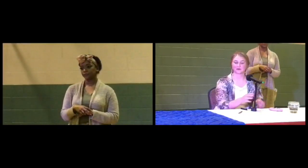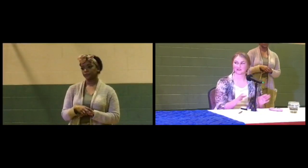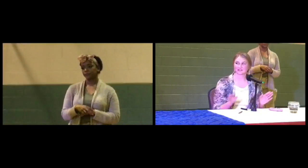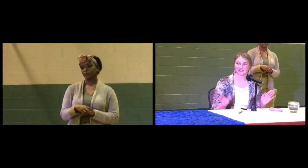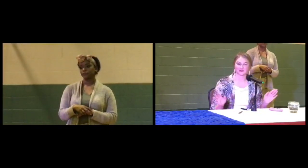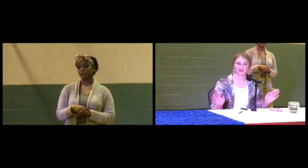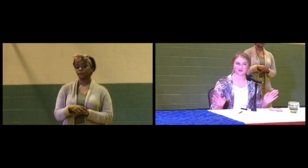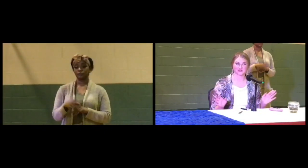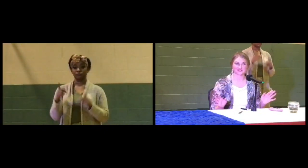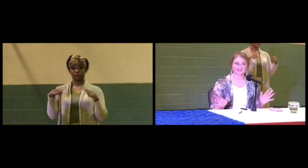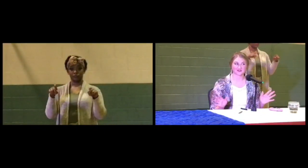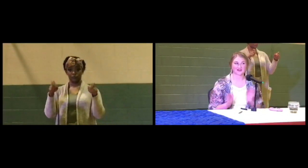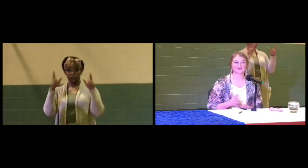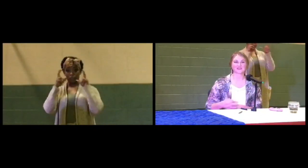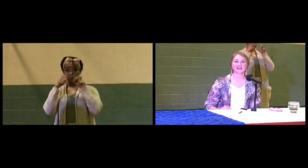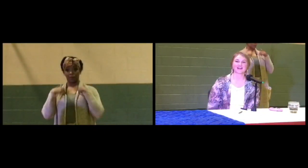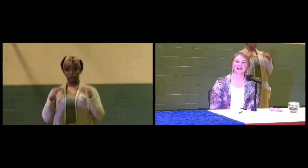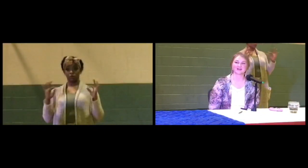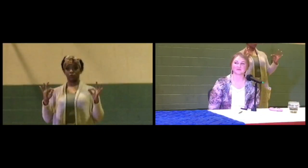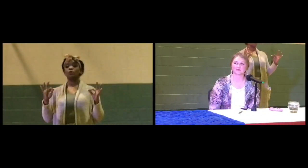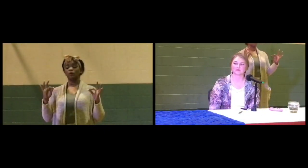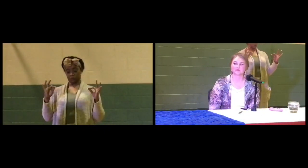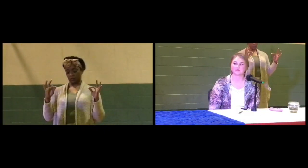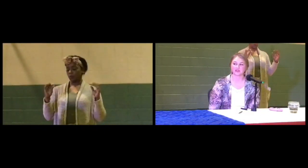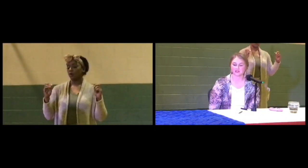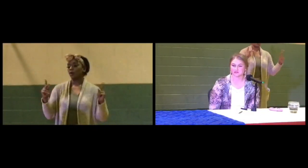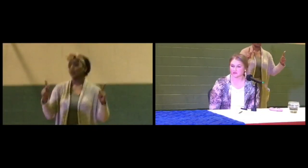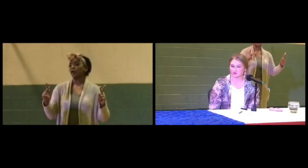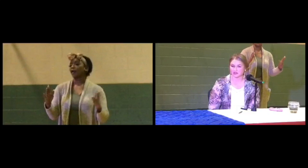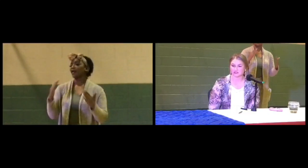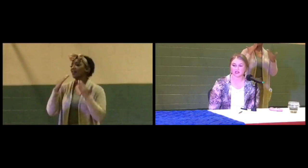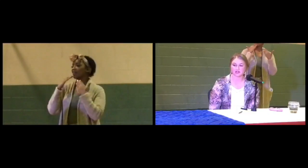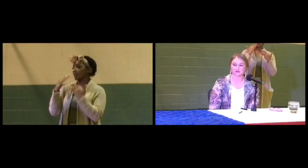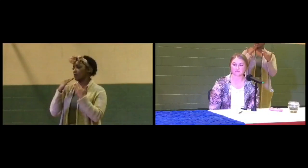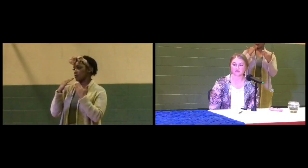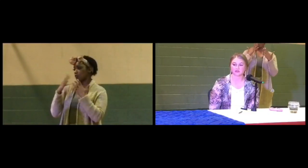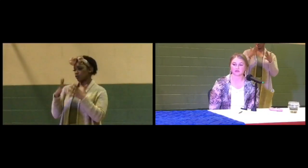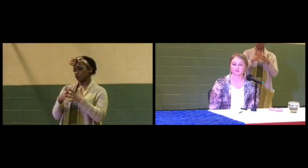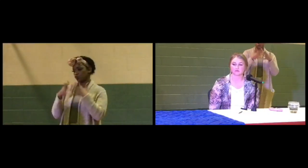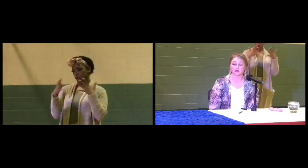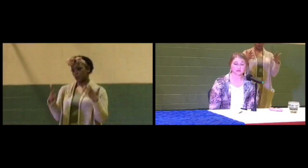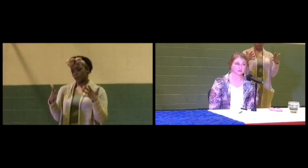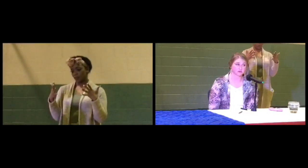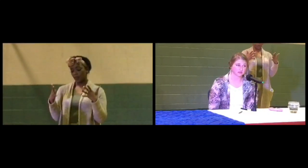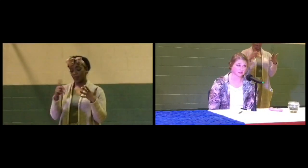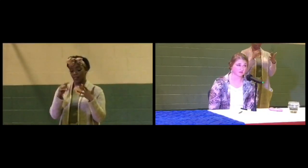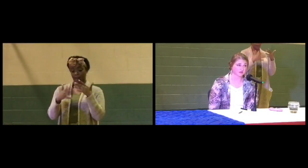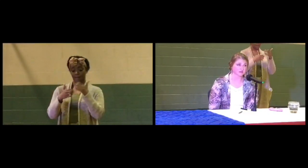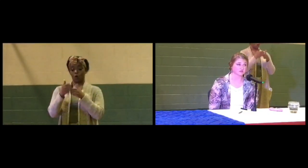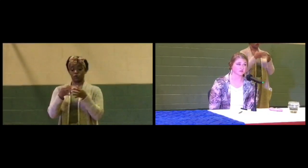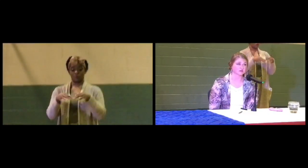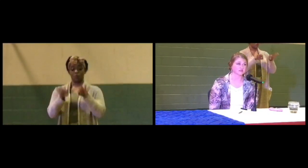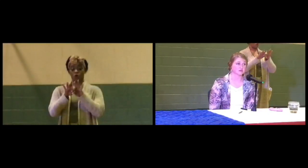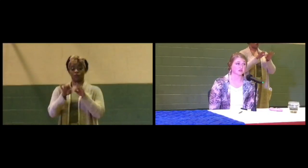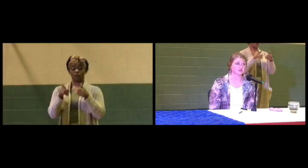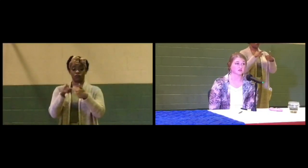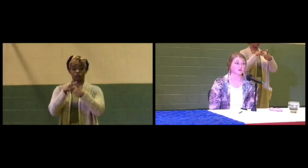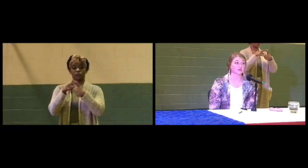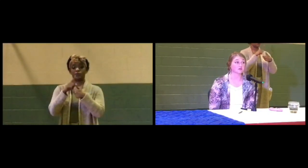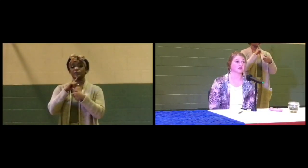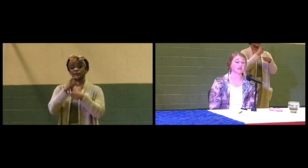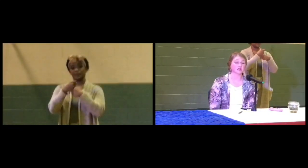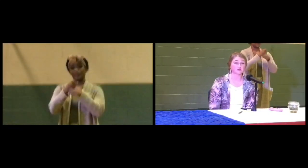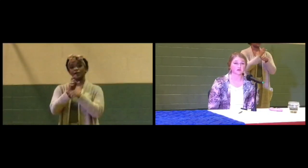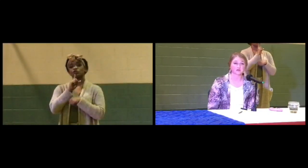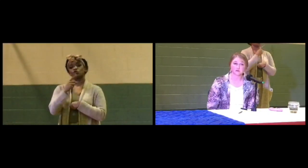I want to make sure. Can you all hear me? Okay. Thank you so much. The most important thing, first and foremost, is making sure